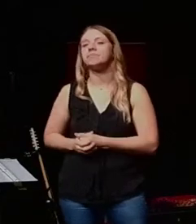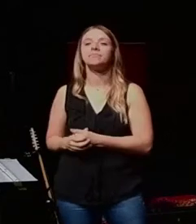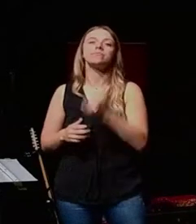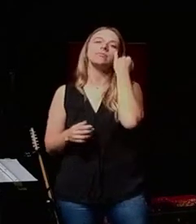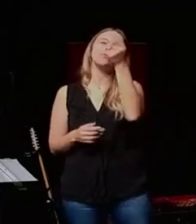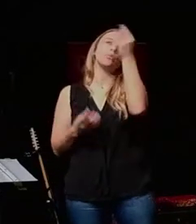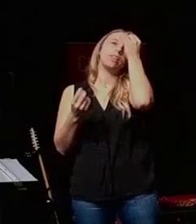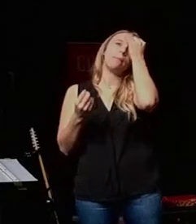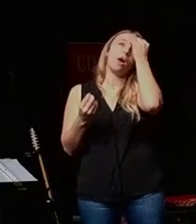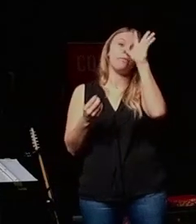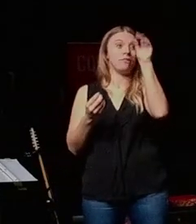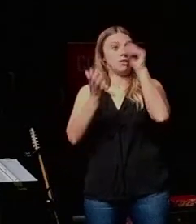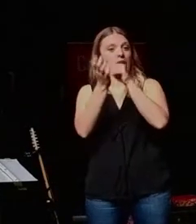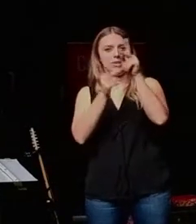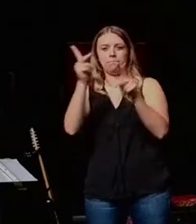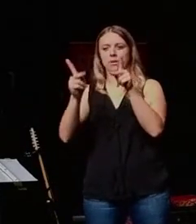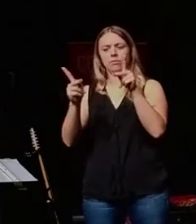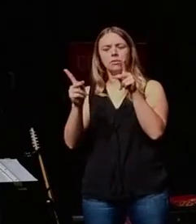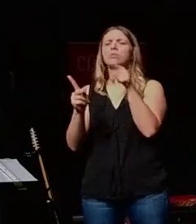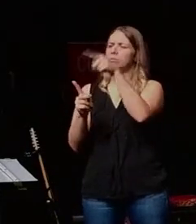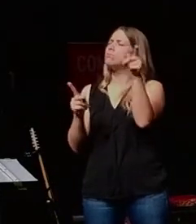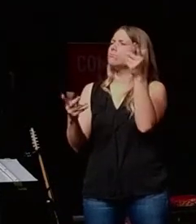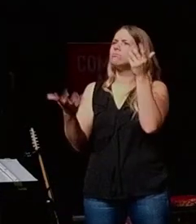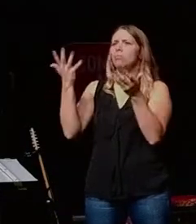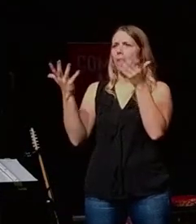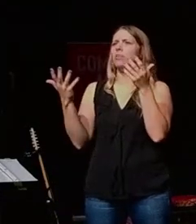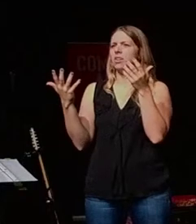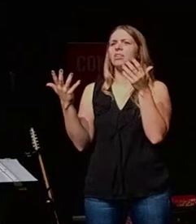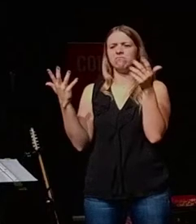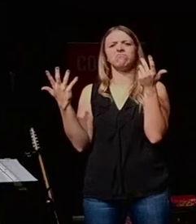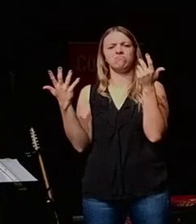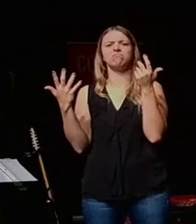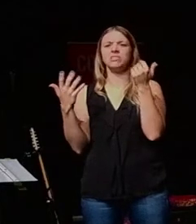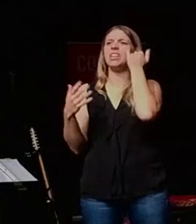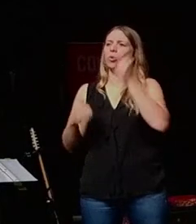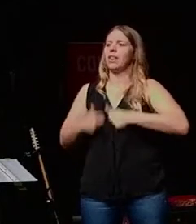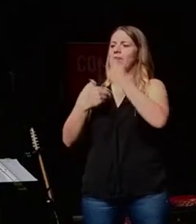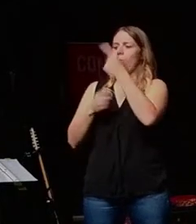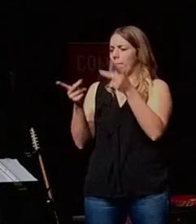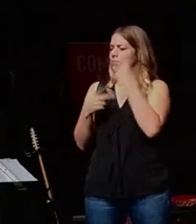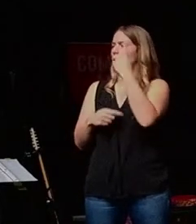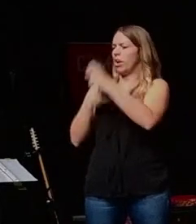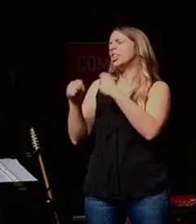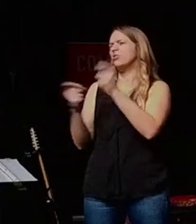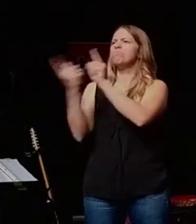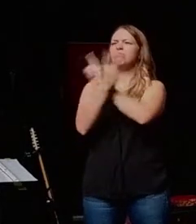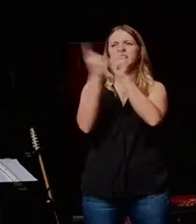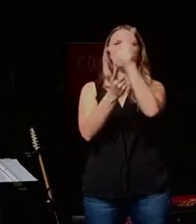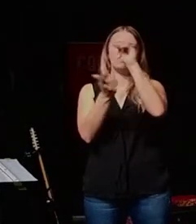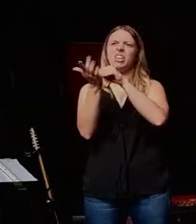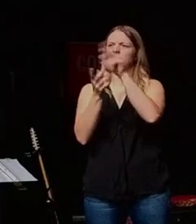If you think about 50,000 people, you know most, you've seen most of them if you lived there for more than a year. So everything is